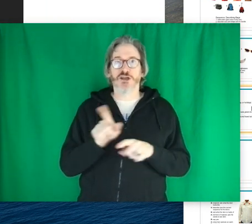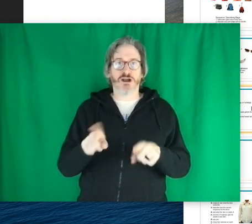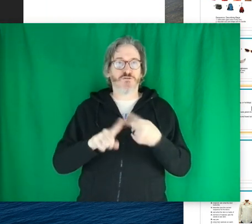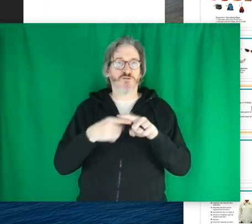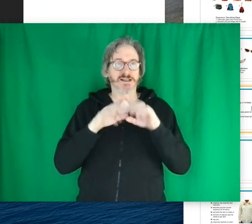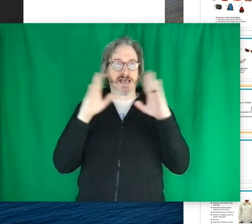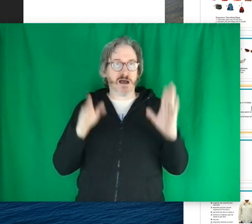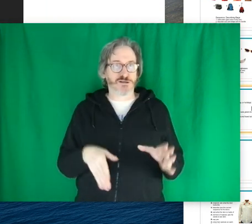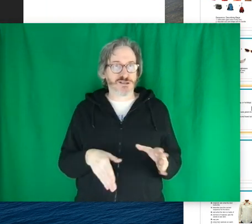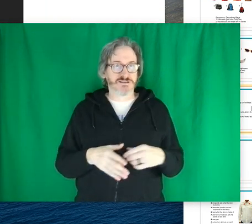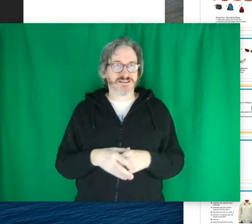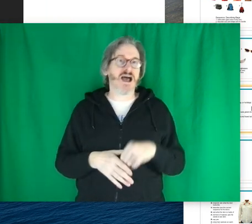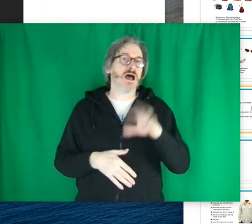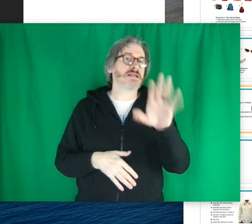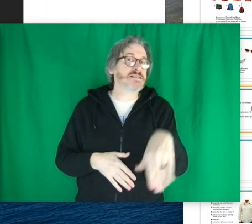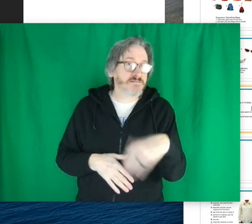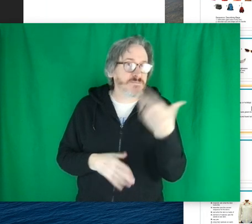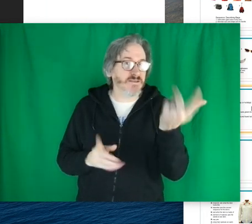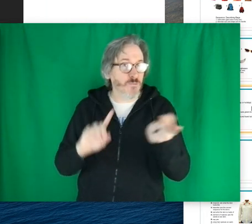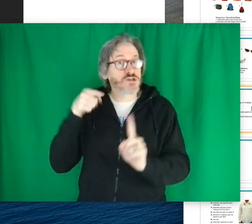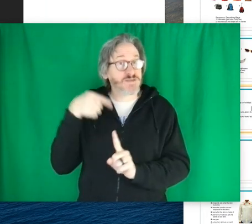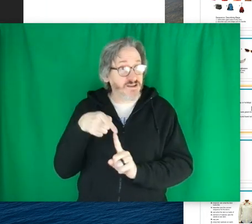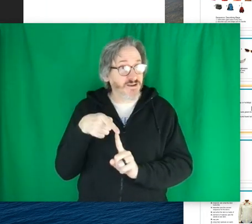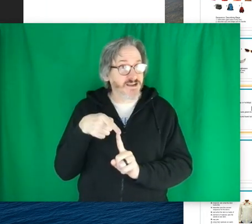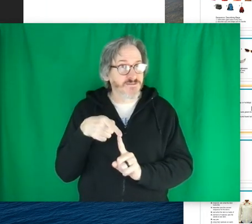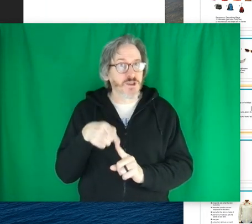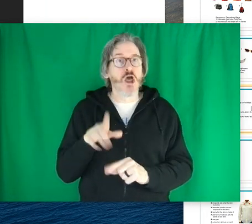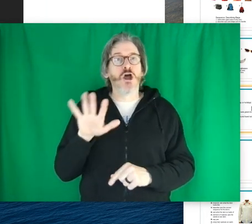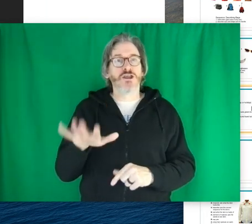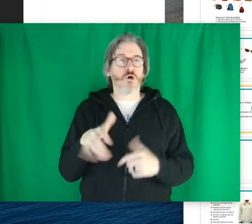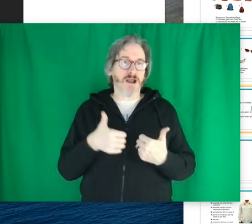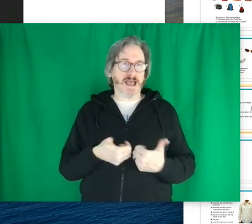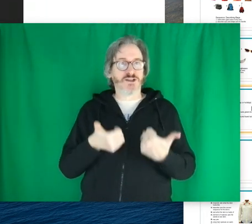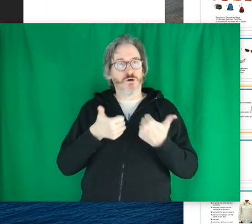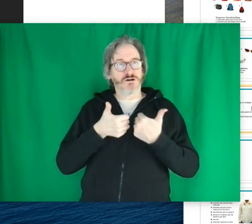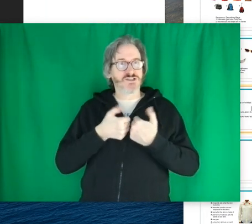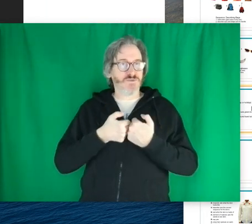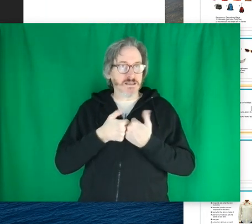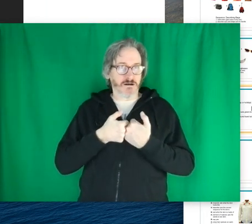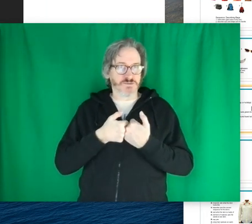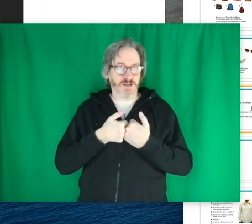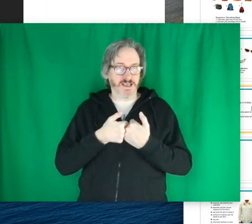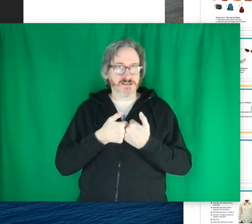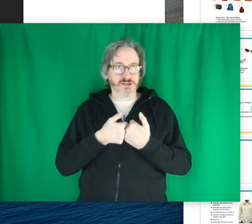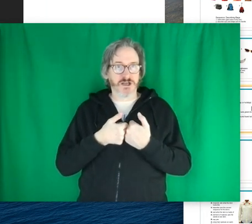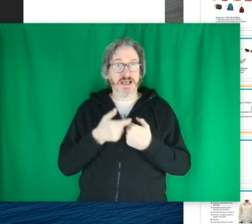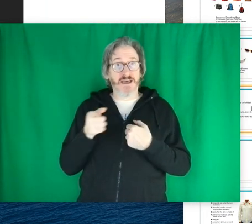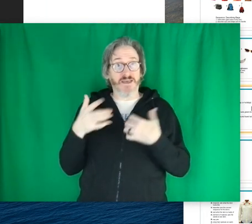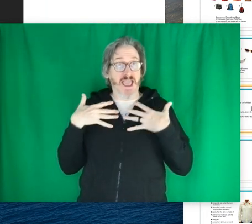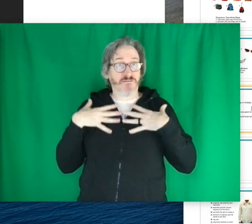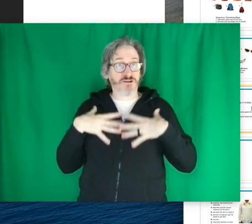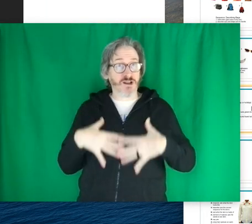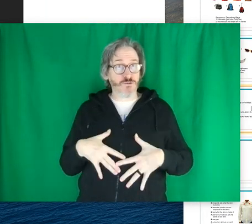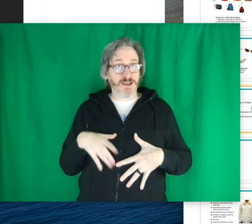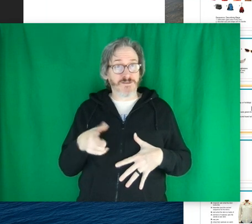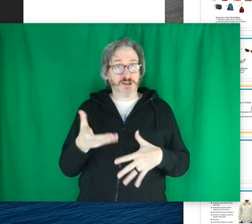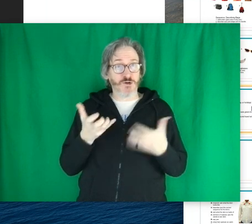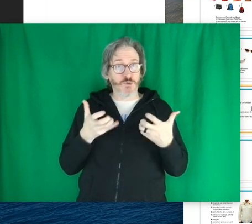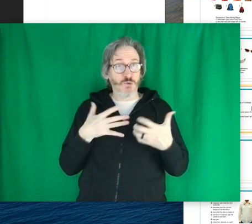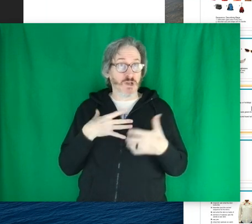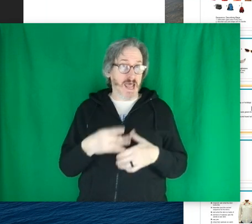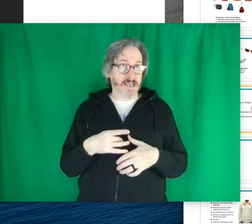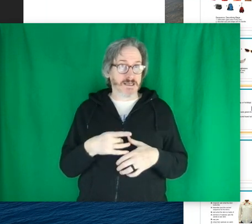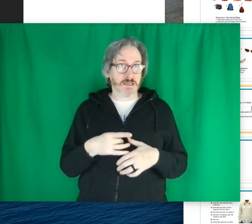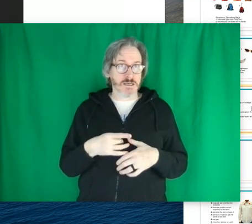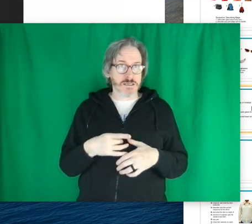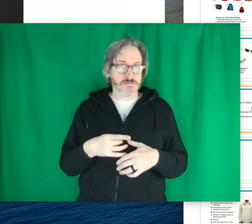you're at your friend's house uh let's be more specific you're at your sweetheart's place and they have clothing that